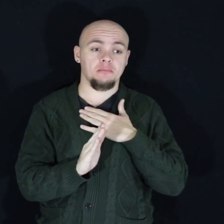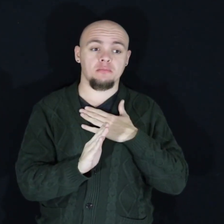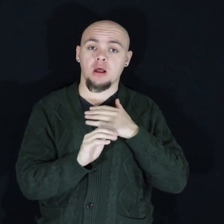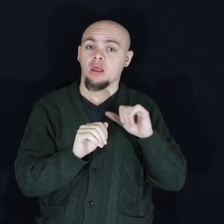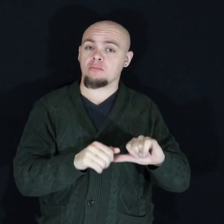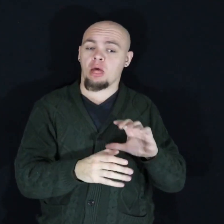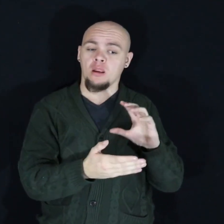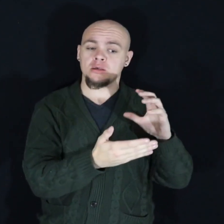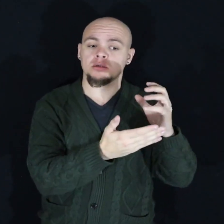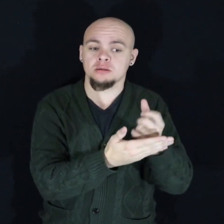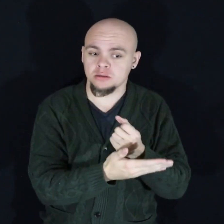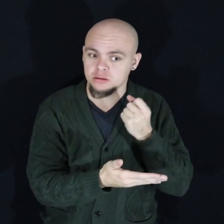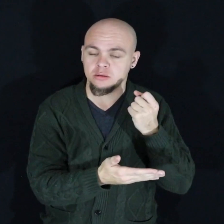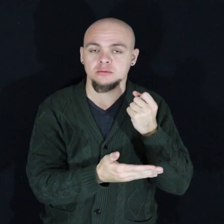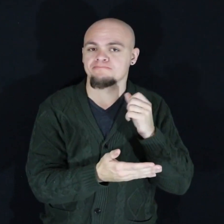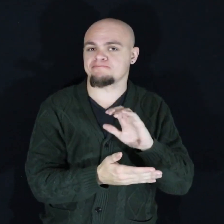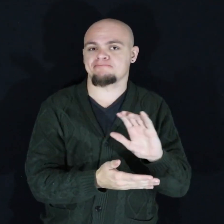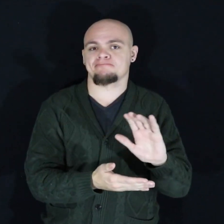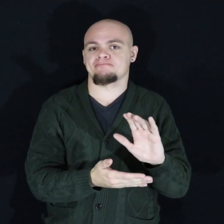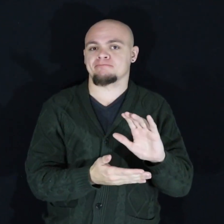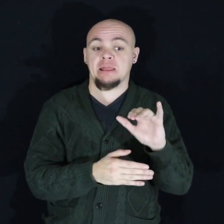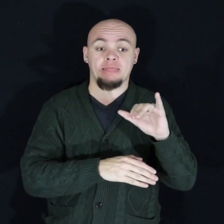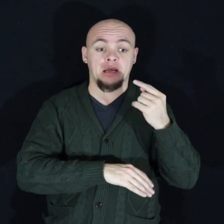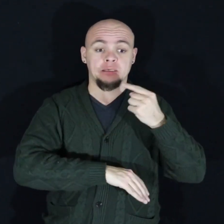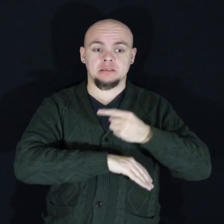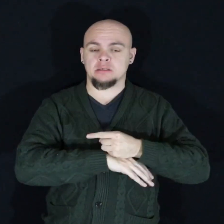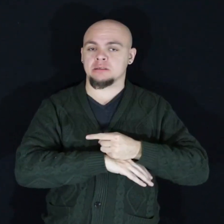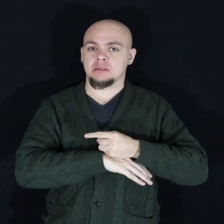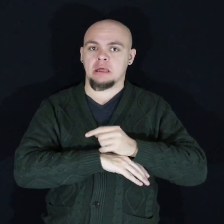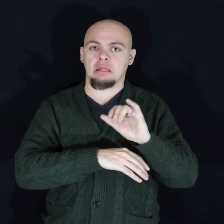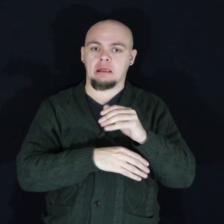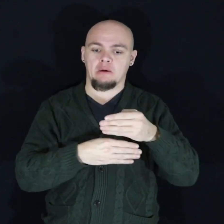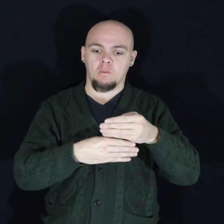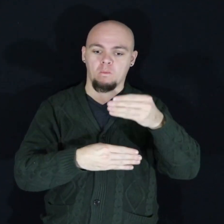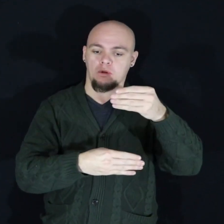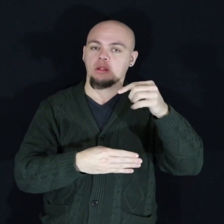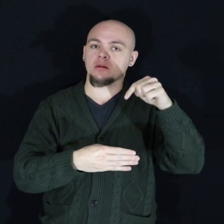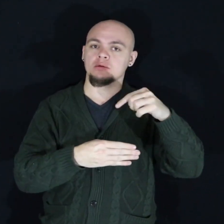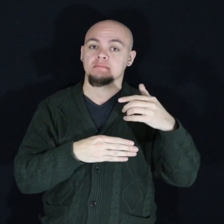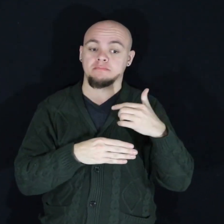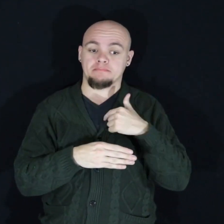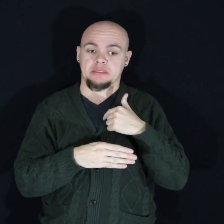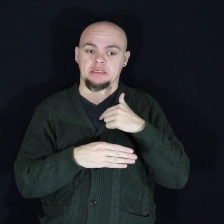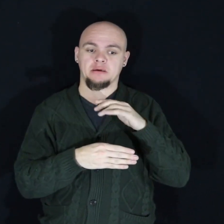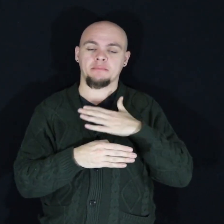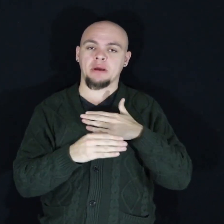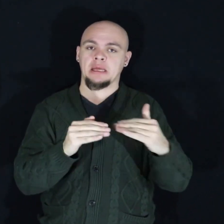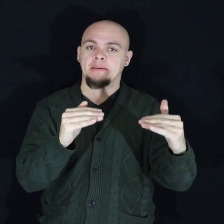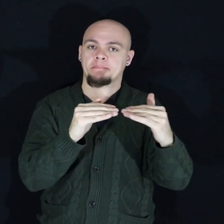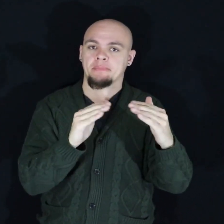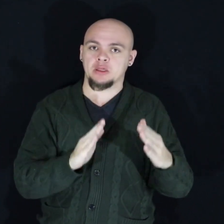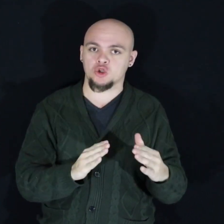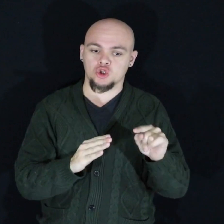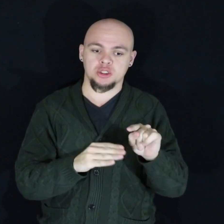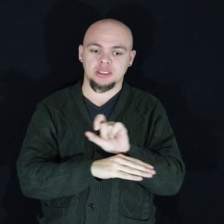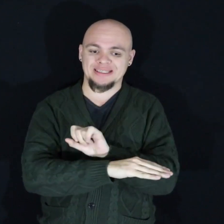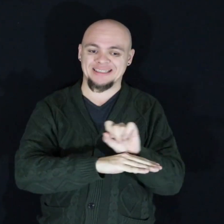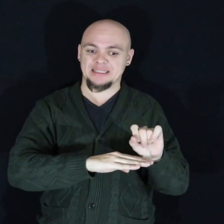and that day I felt like an invisible wall stood between me and my peers on the stage